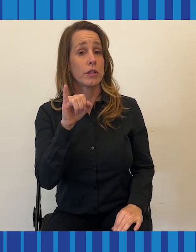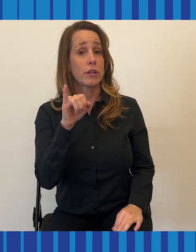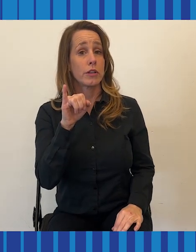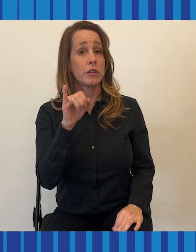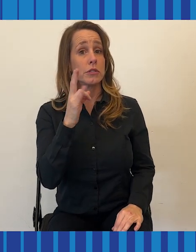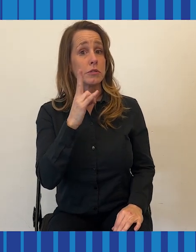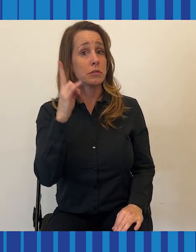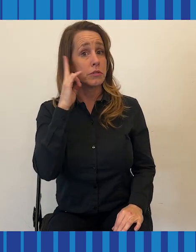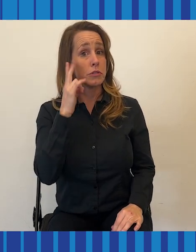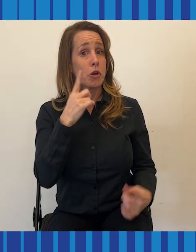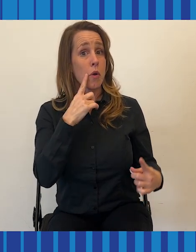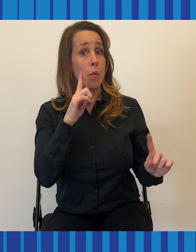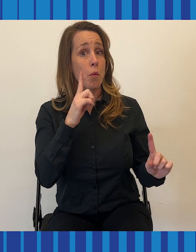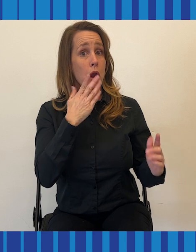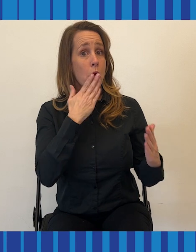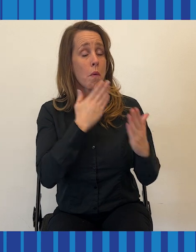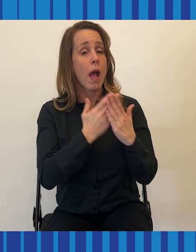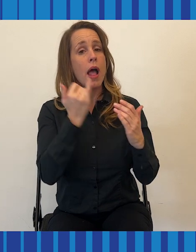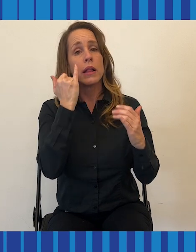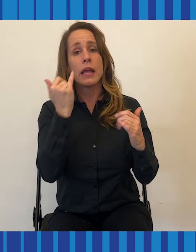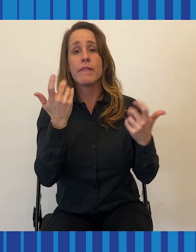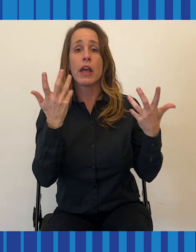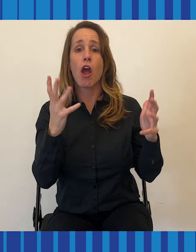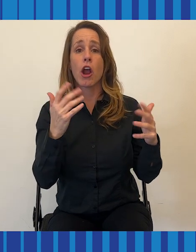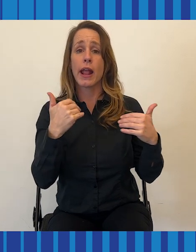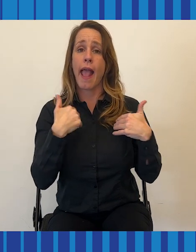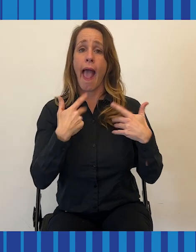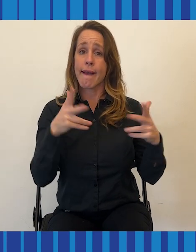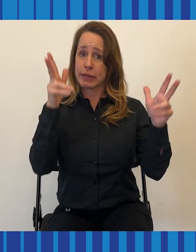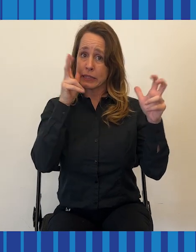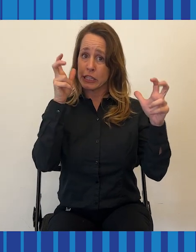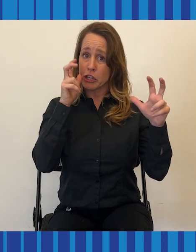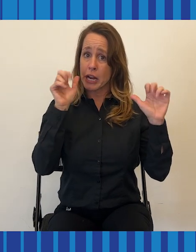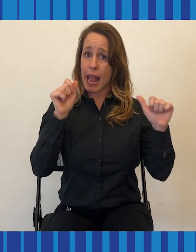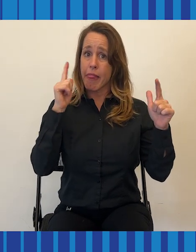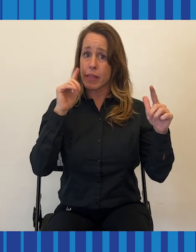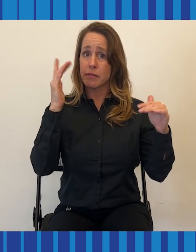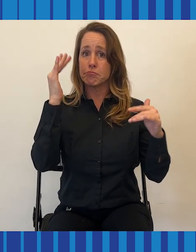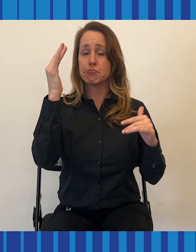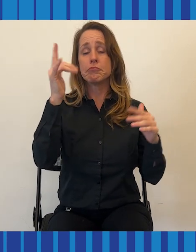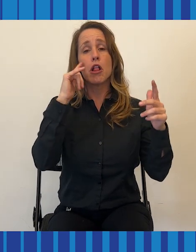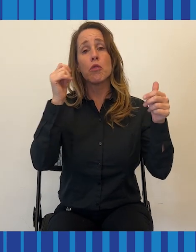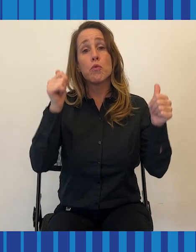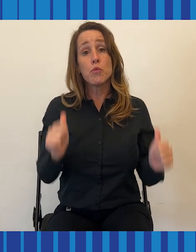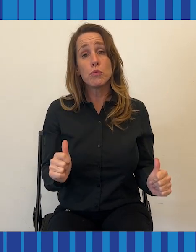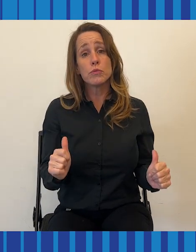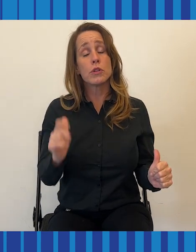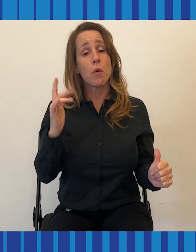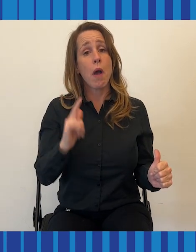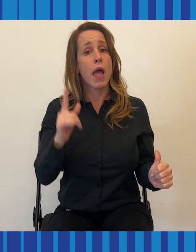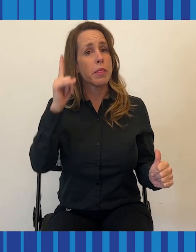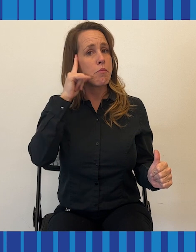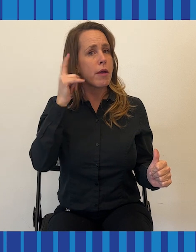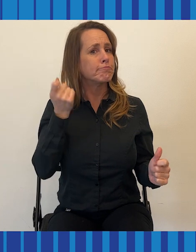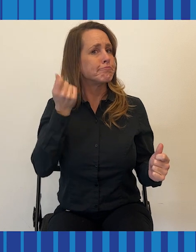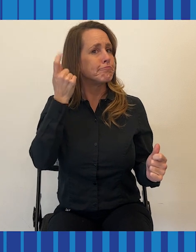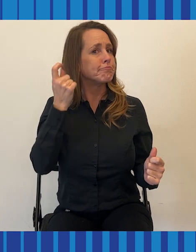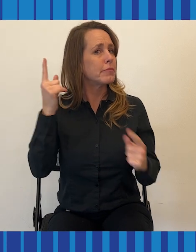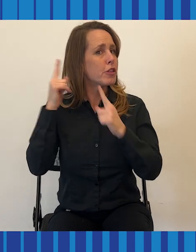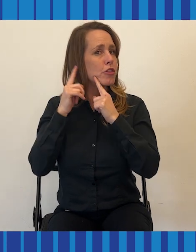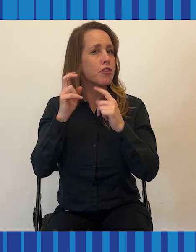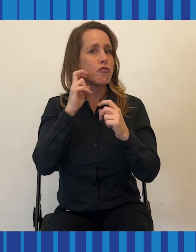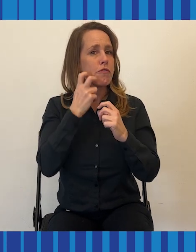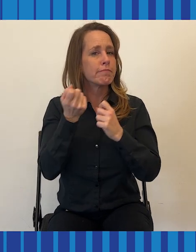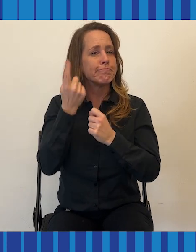Cochlears work really well with people who had hearing and then lost it because the brain will remember. The coil